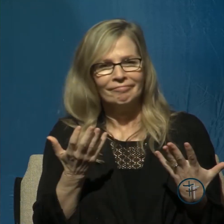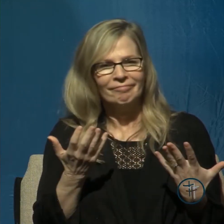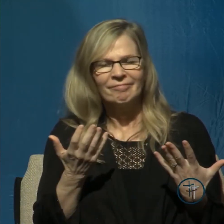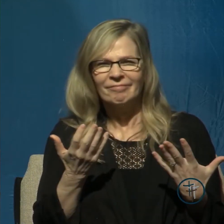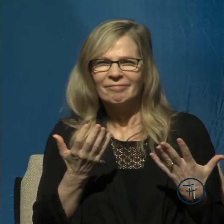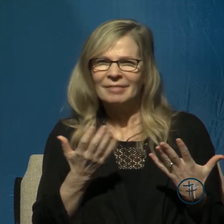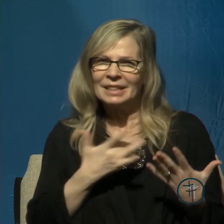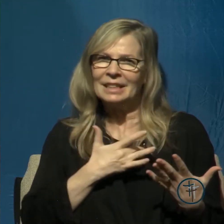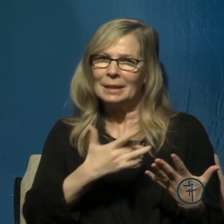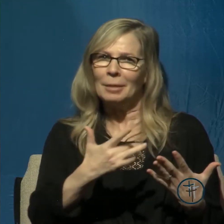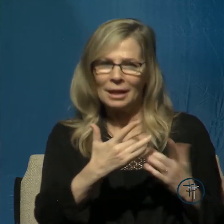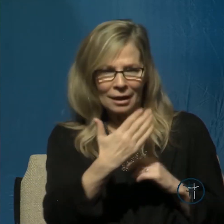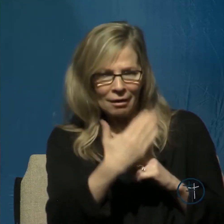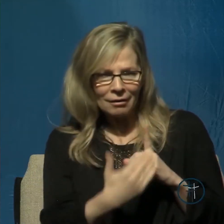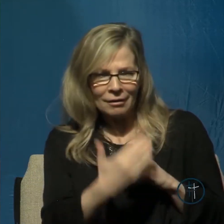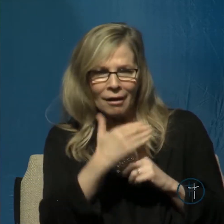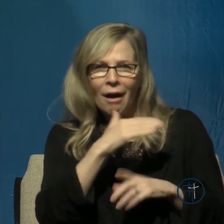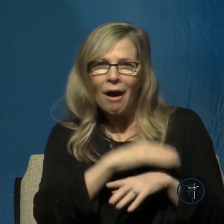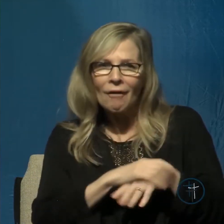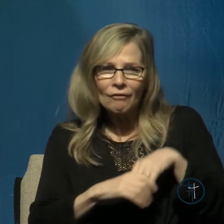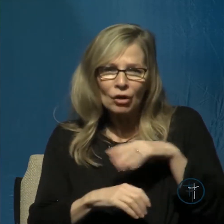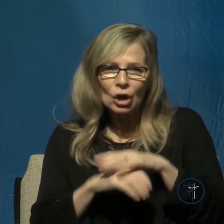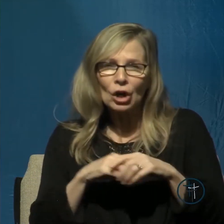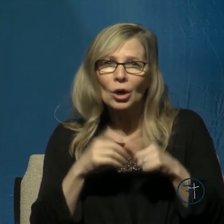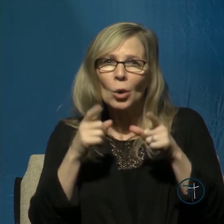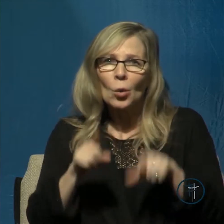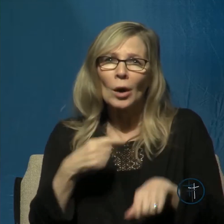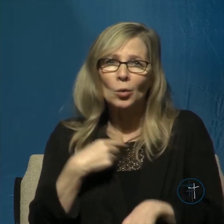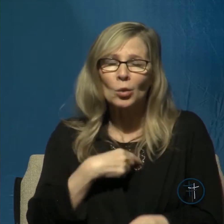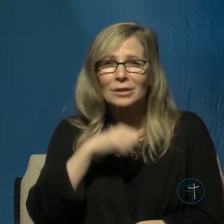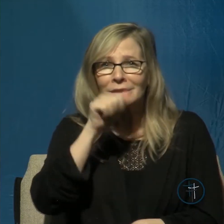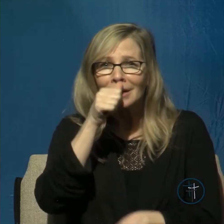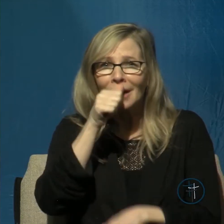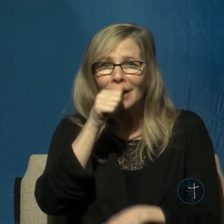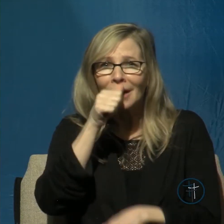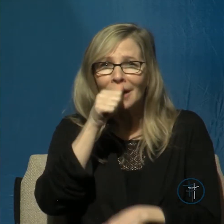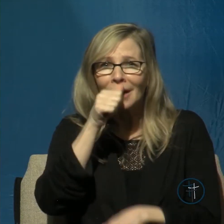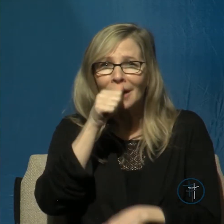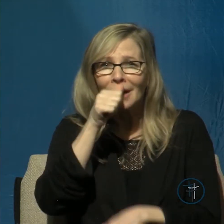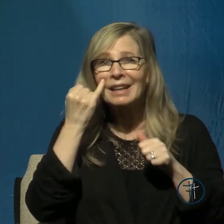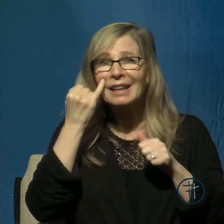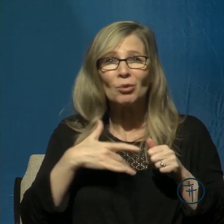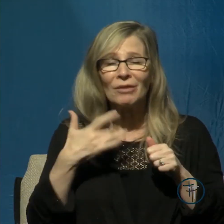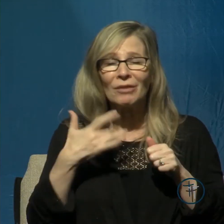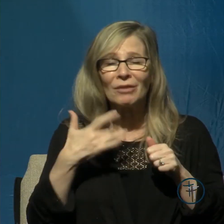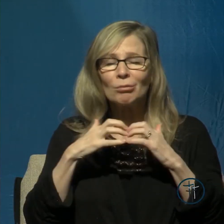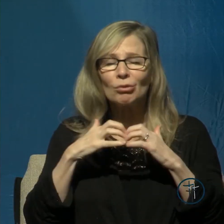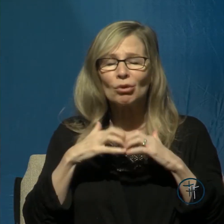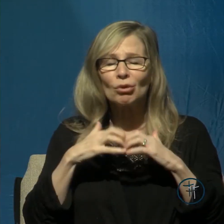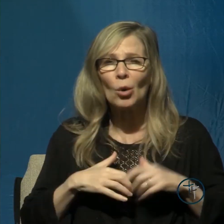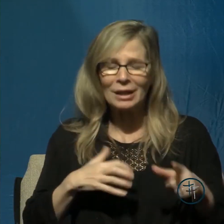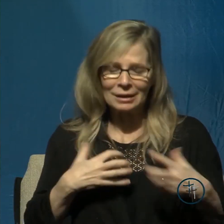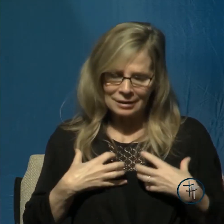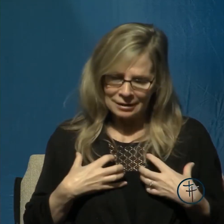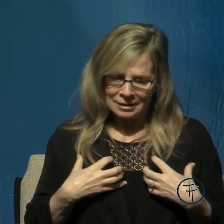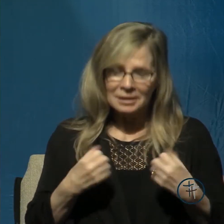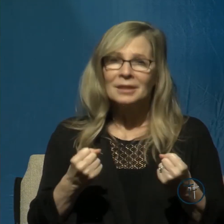us when we're suffering. They renew us when we're broken. They lift us up when we're down and